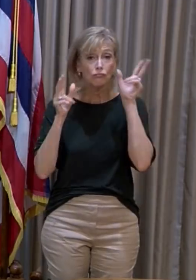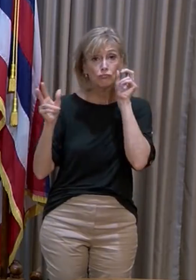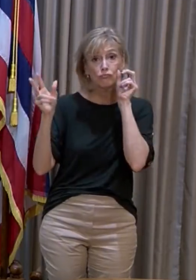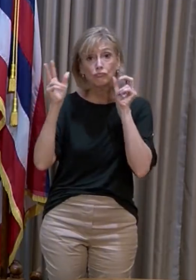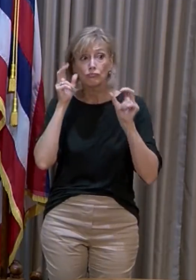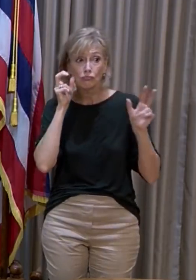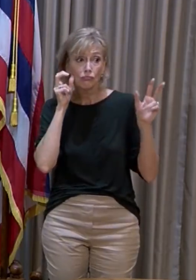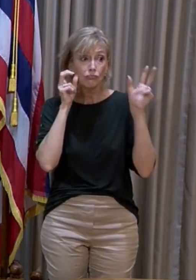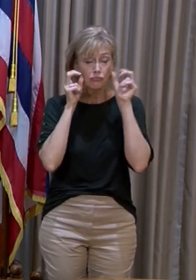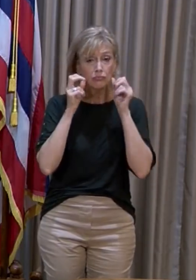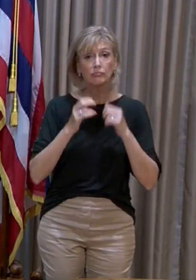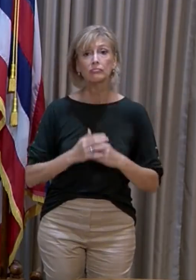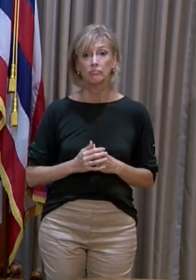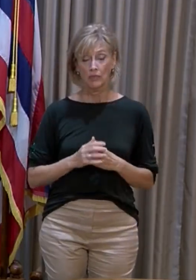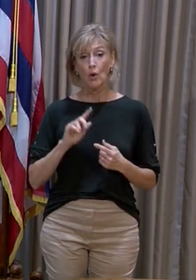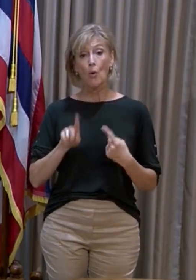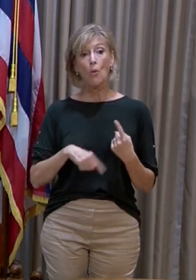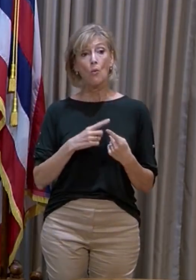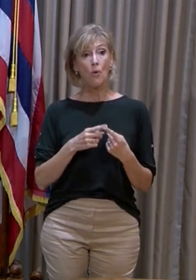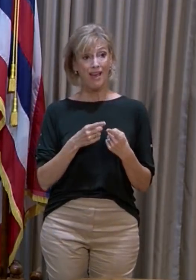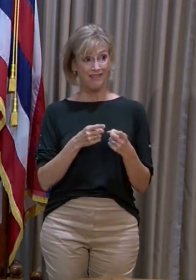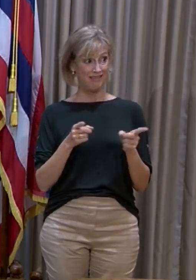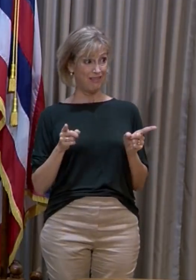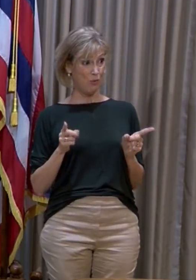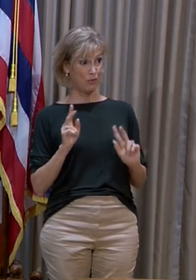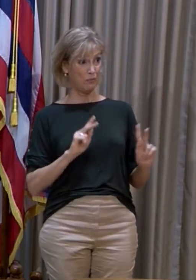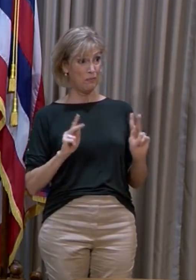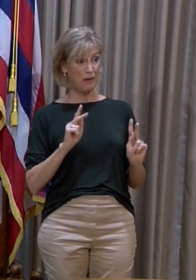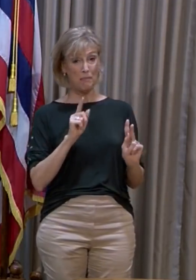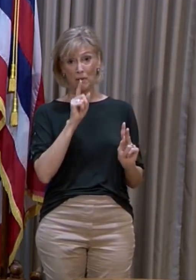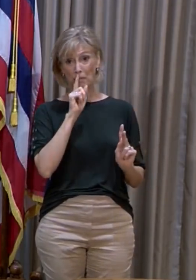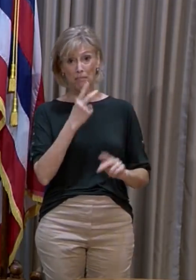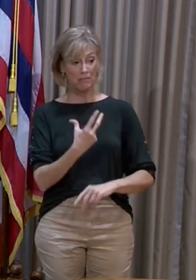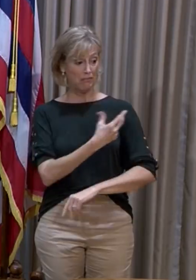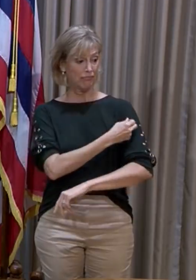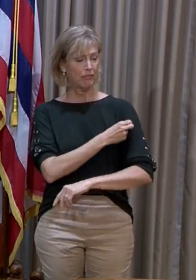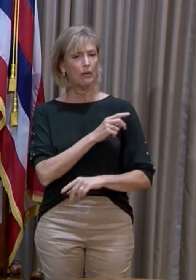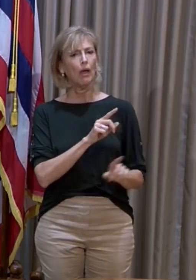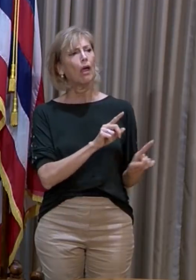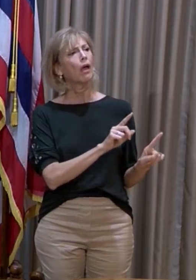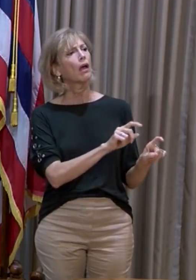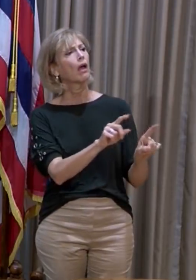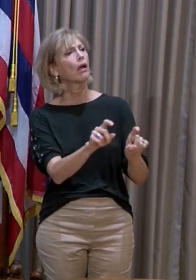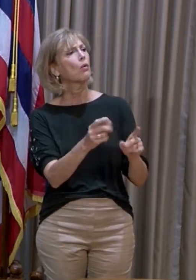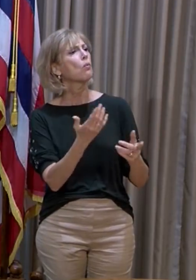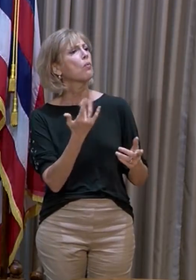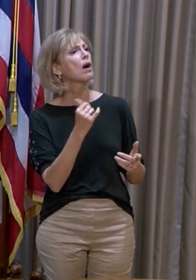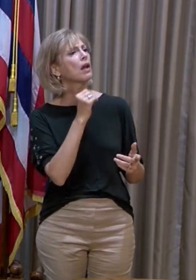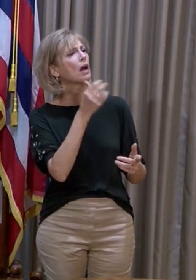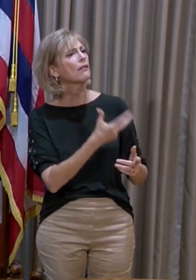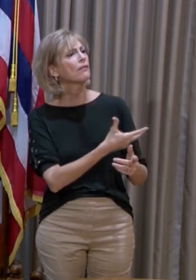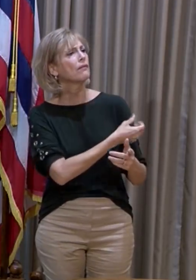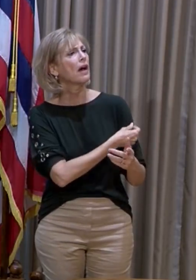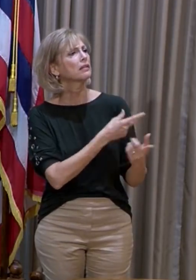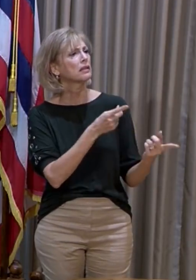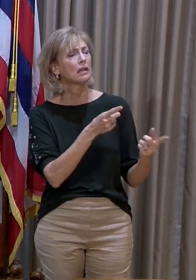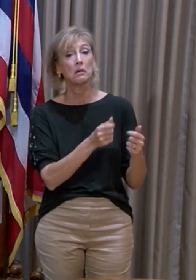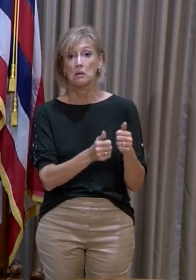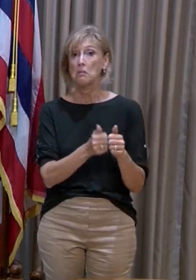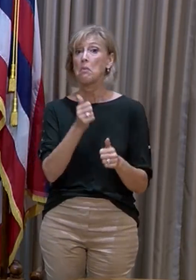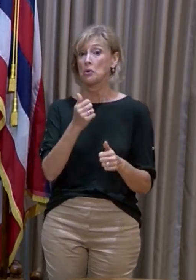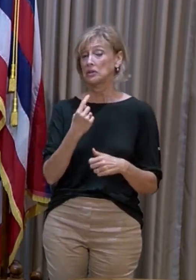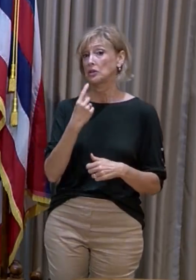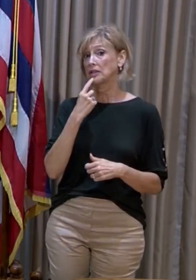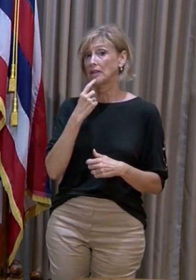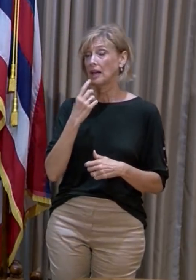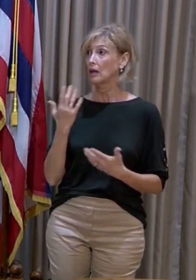when those who are unvaccinated are asked about why they're not vaccinated, a good number are